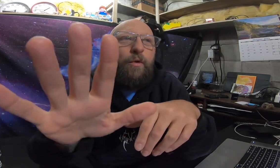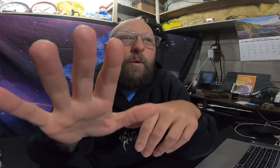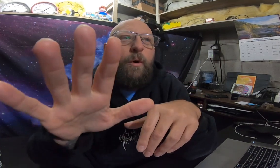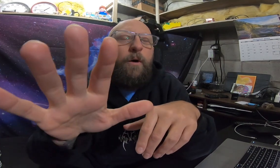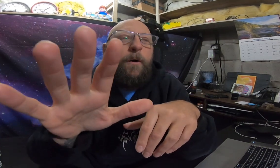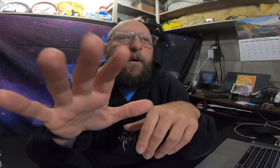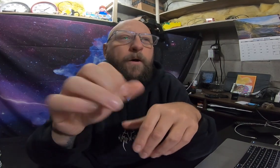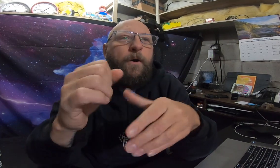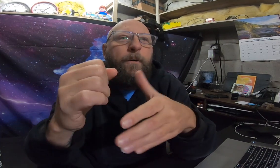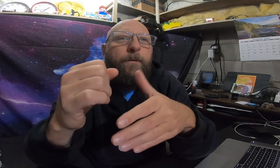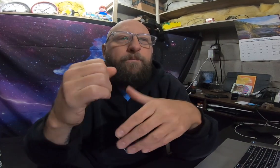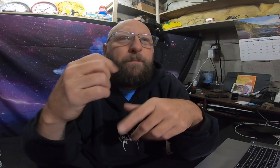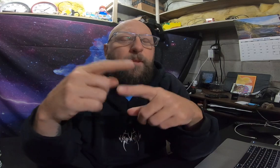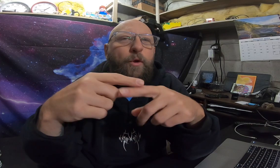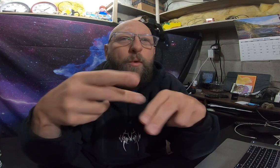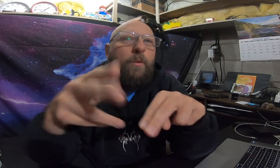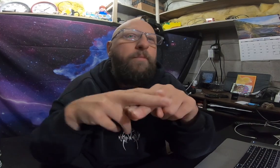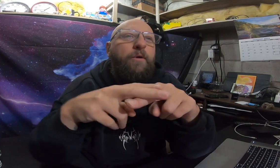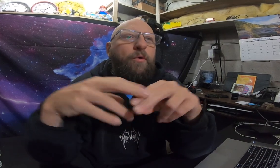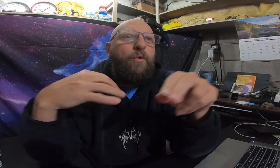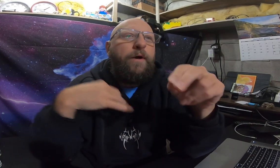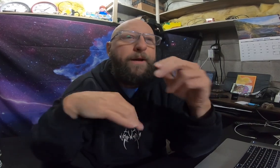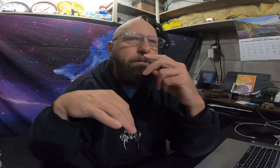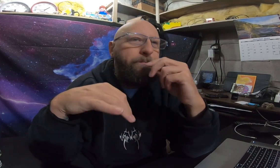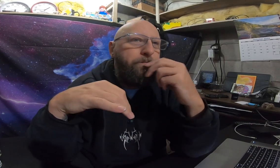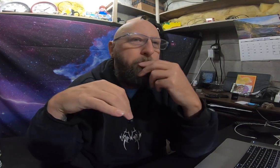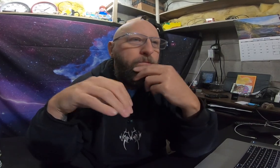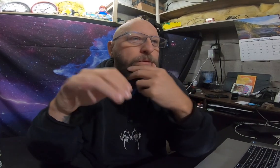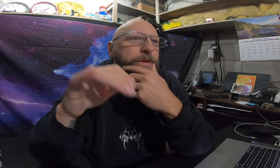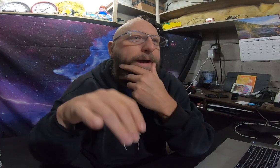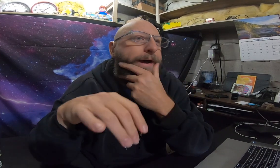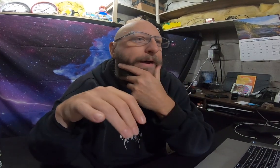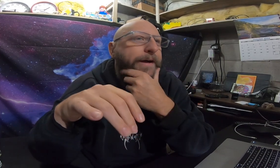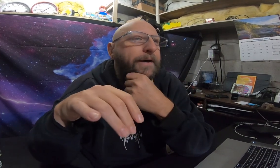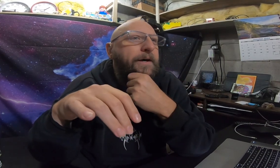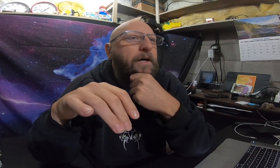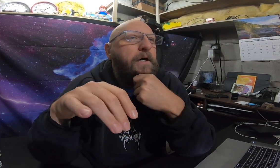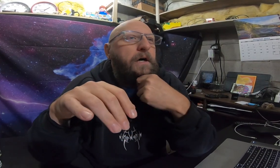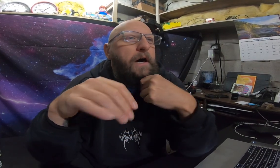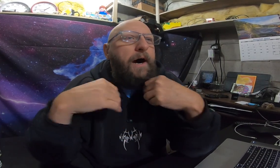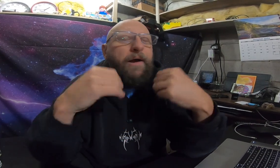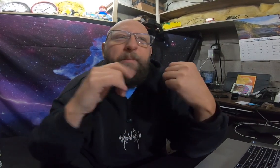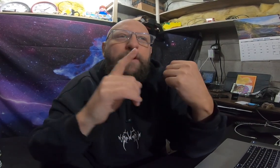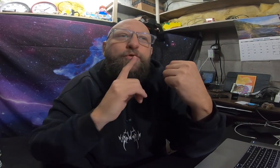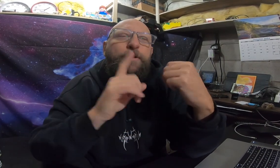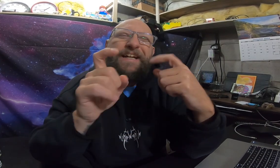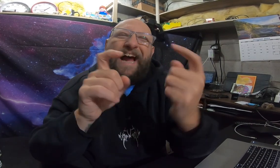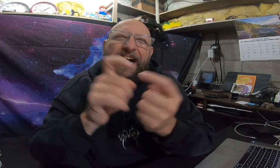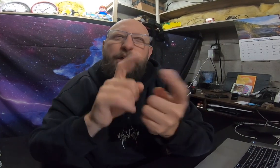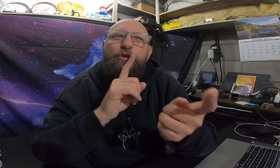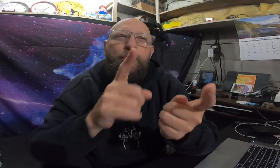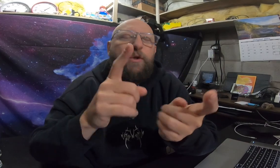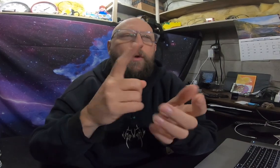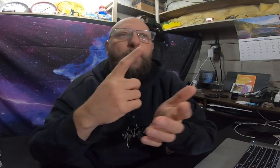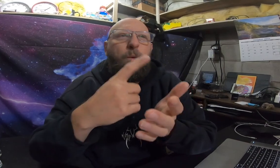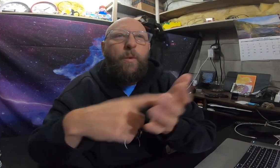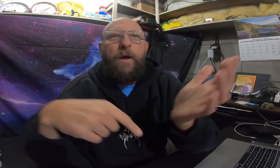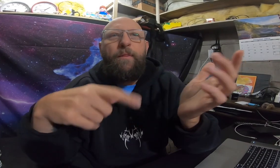your to build credit that i'm not stuck as sure what